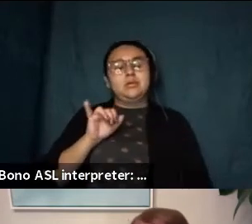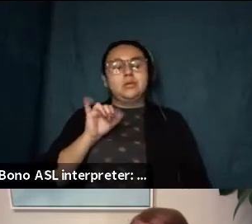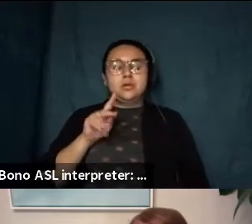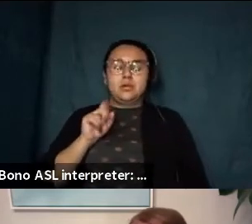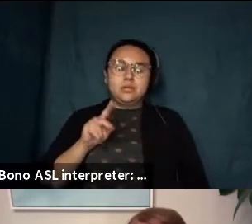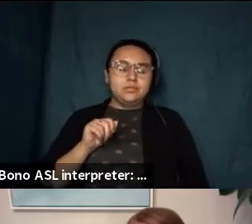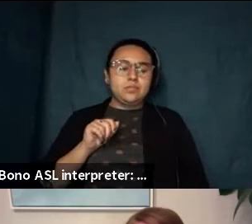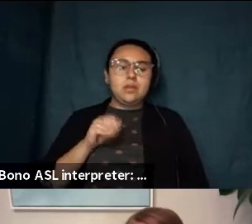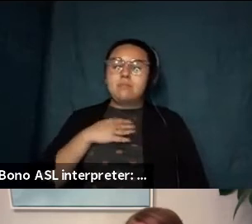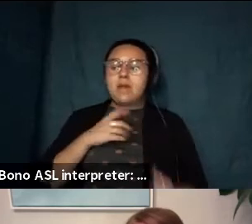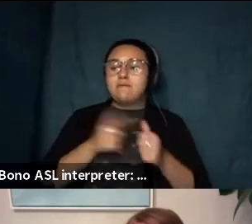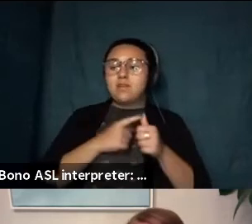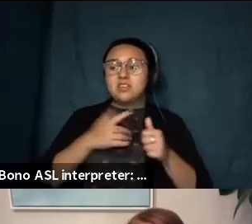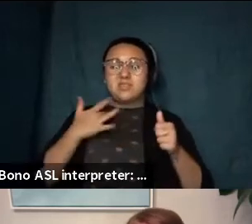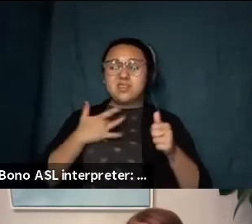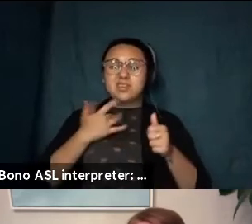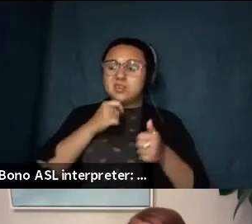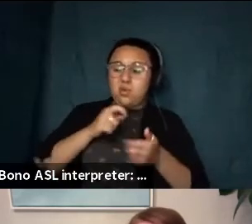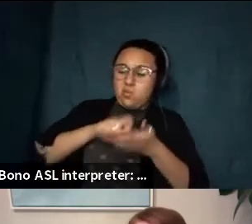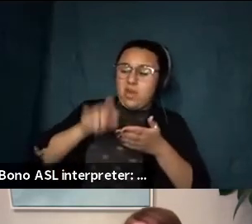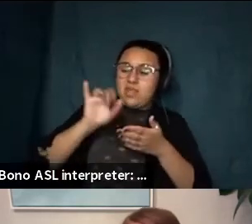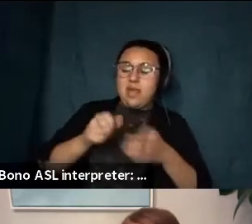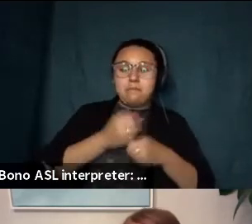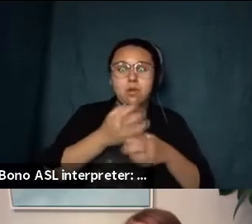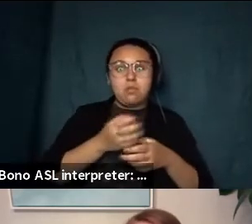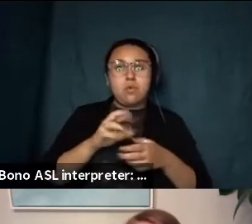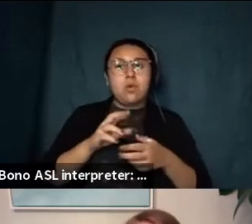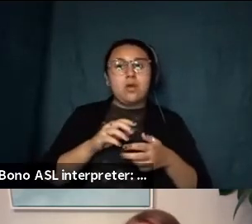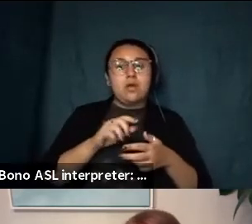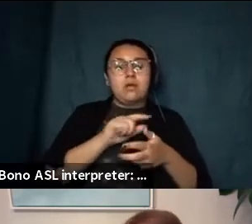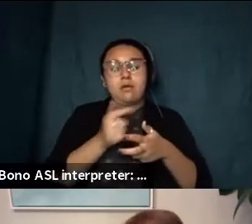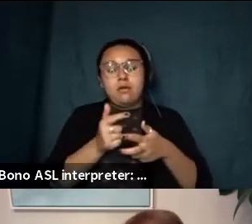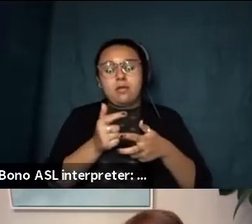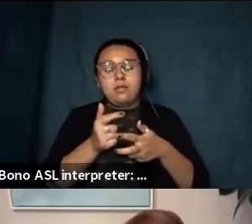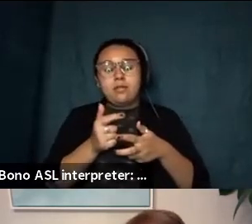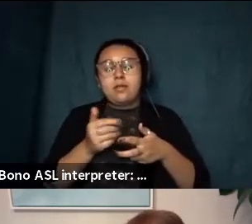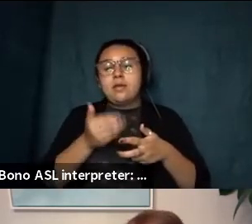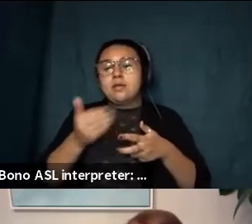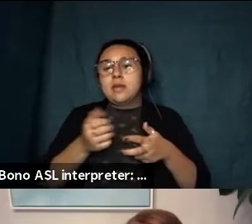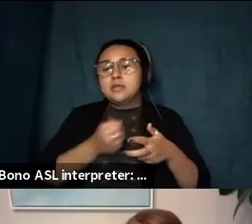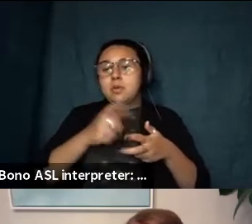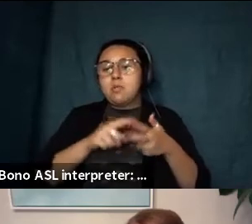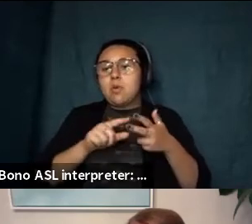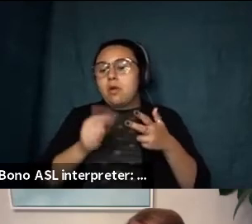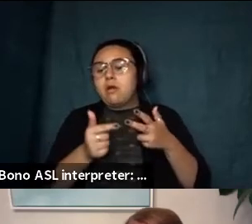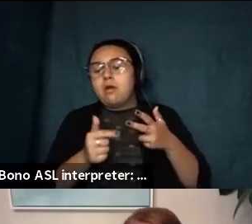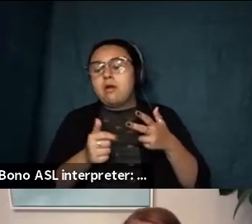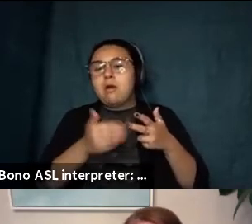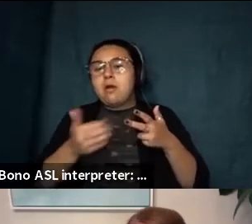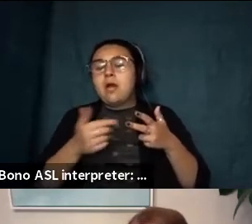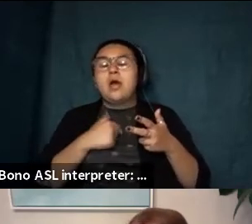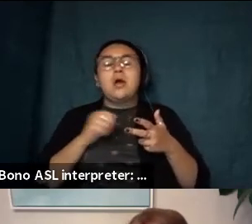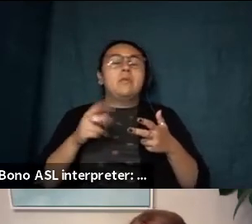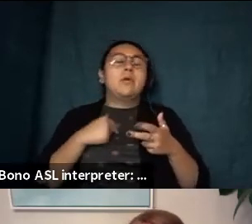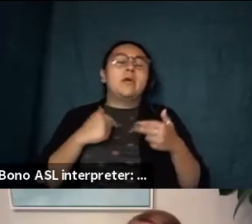write that poem or the next poem or the one after that um i have learned to relent and to